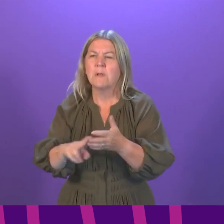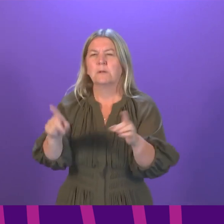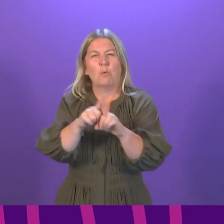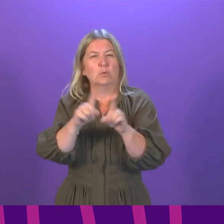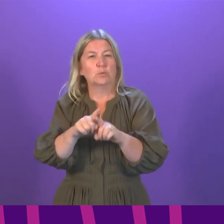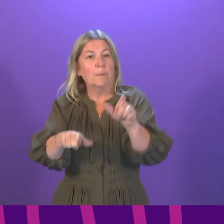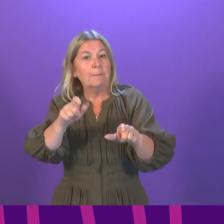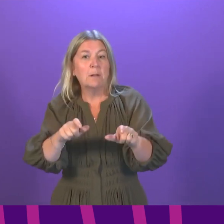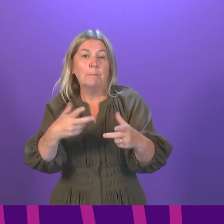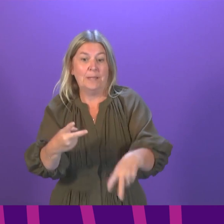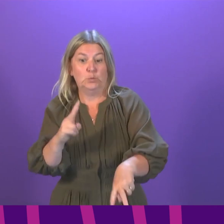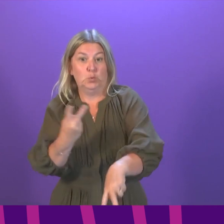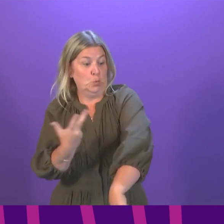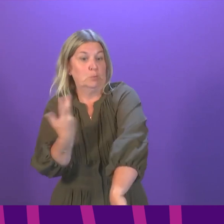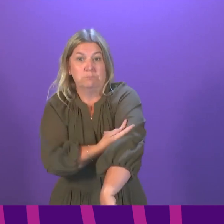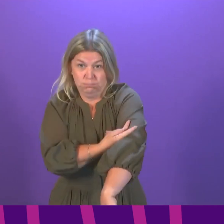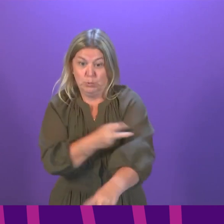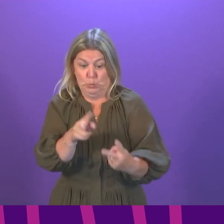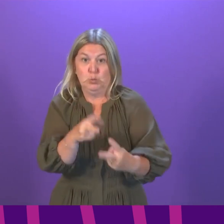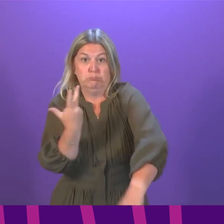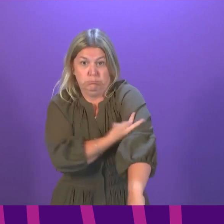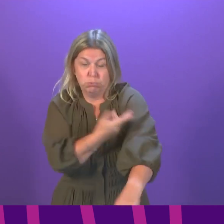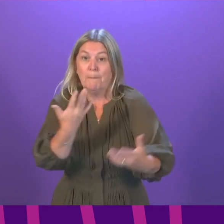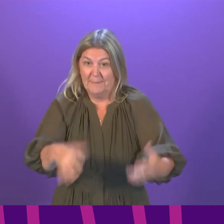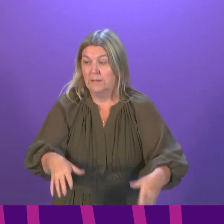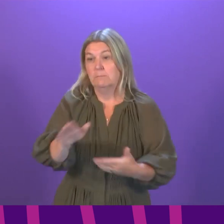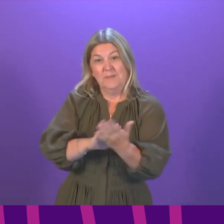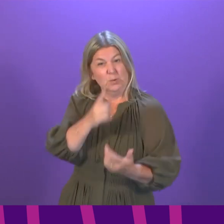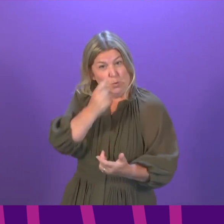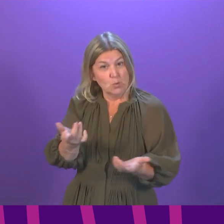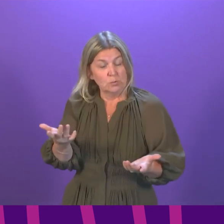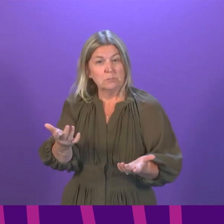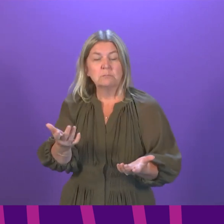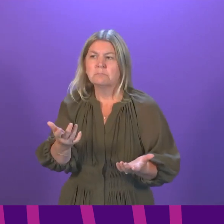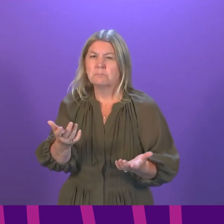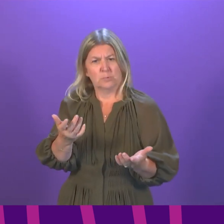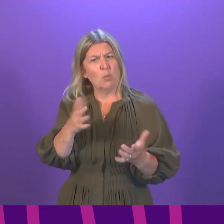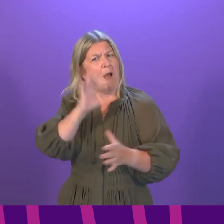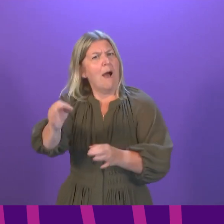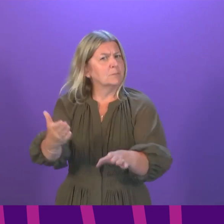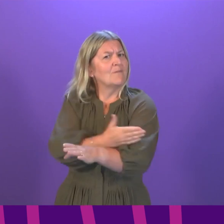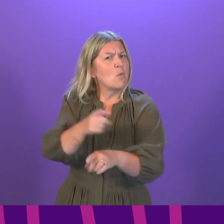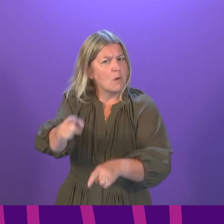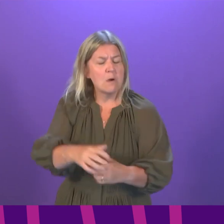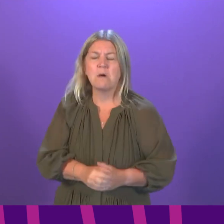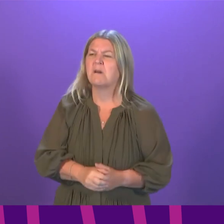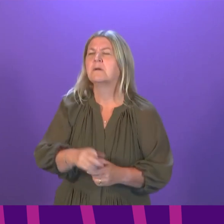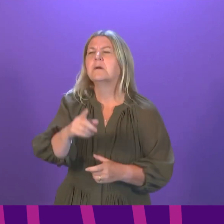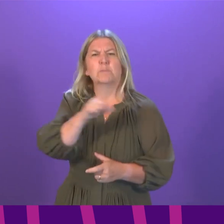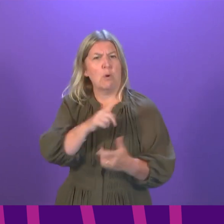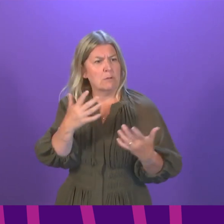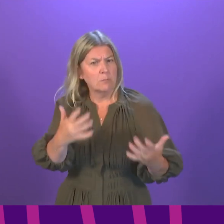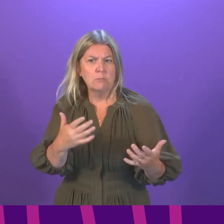and a move towards a test-first system, instead of a blanket requirement to self-isolate for 10 days.